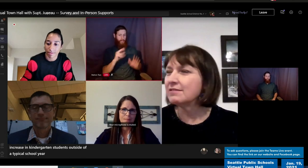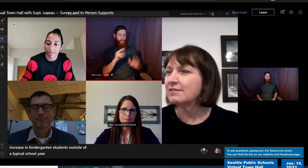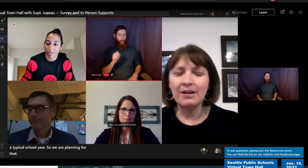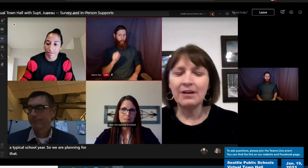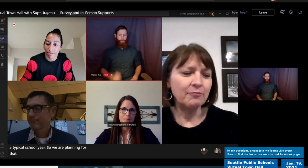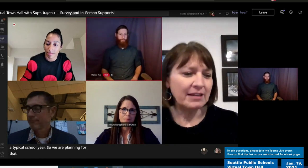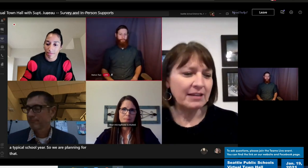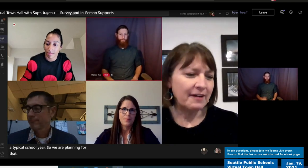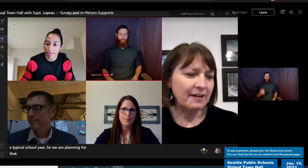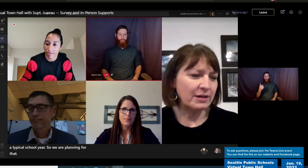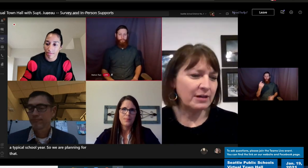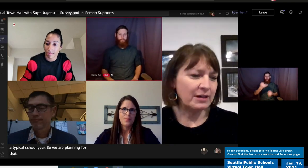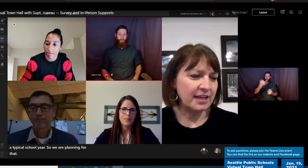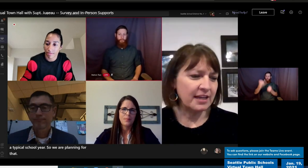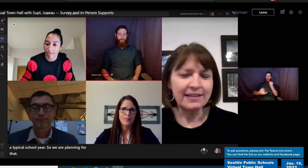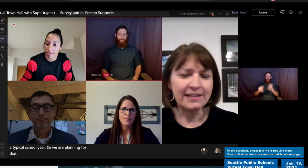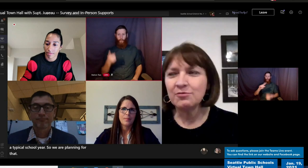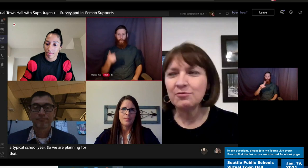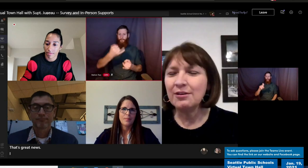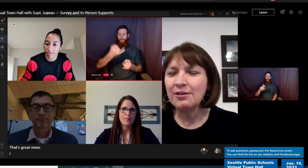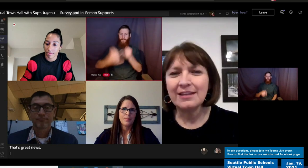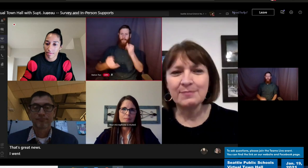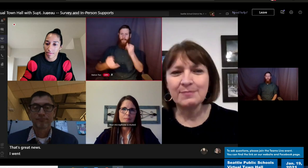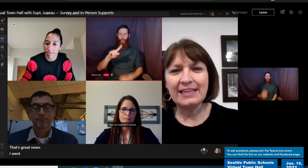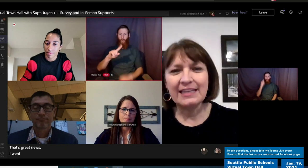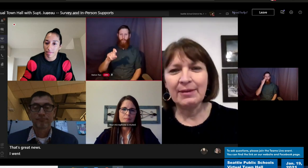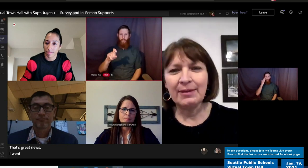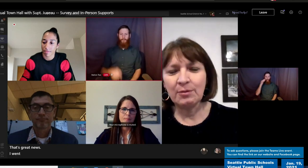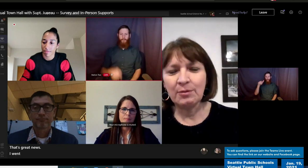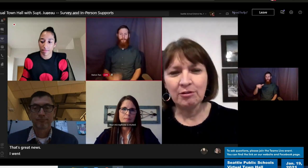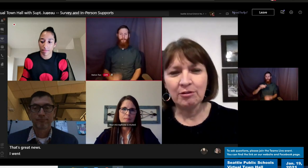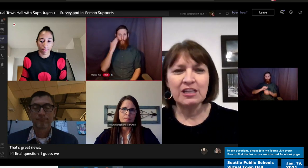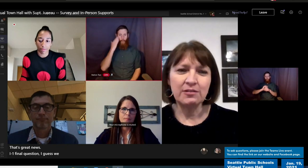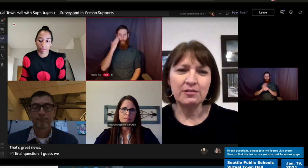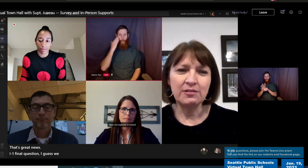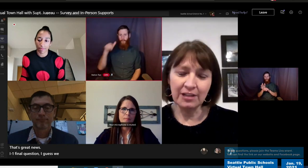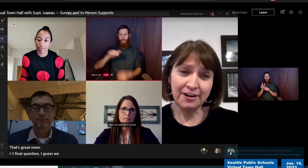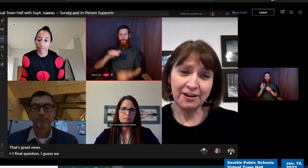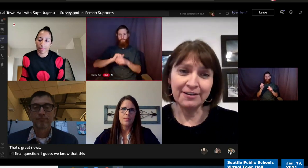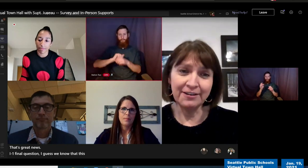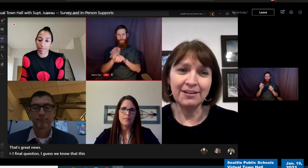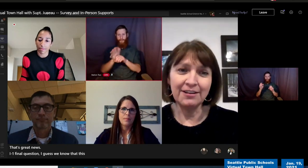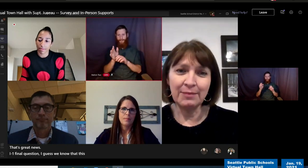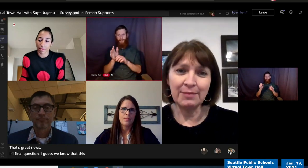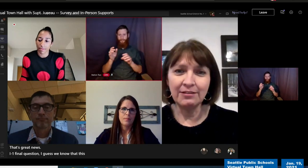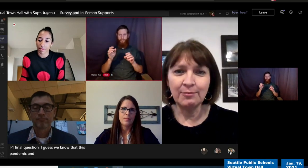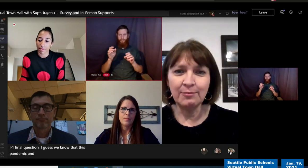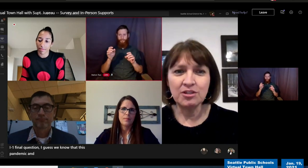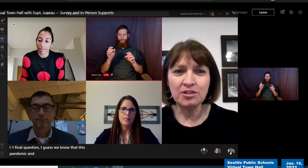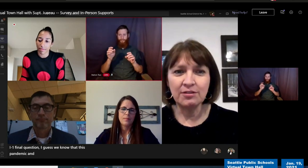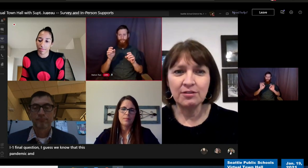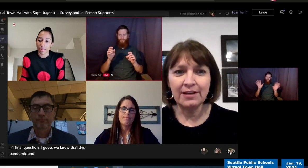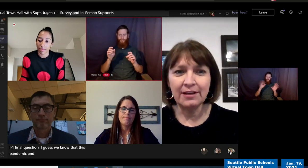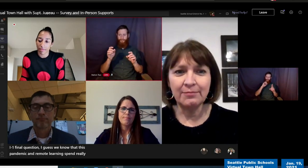One final question I guess is we know that this pandemic and remote learning has been really hard on the mental and emotional